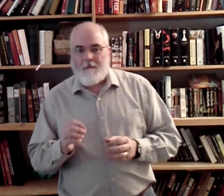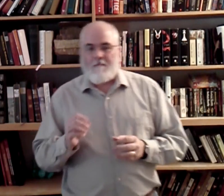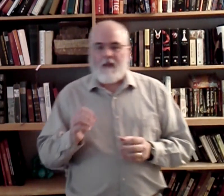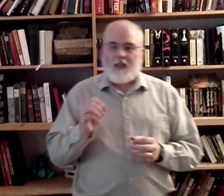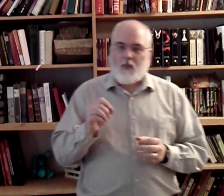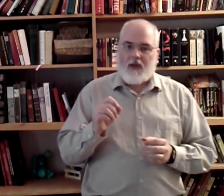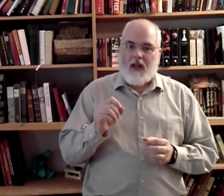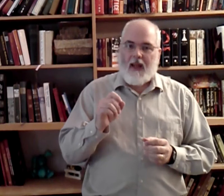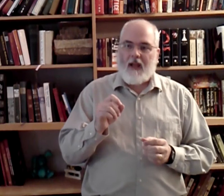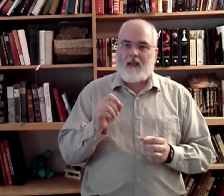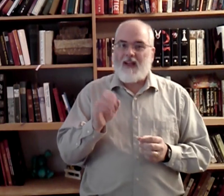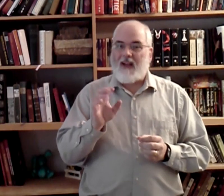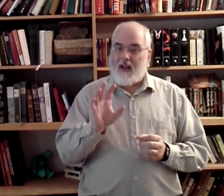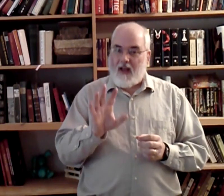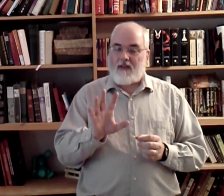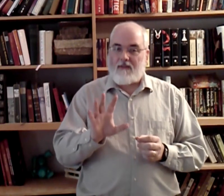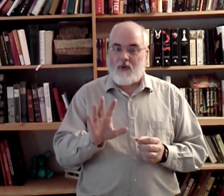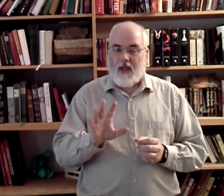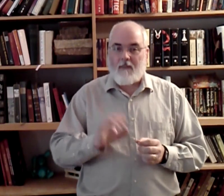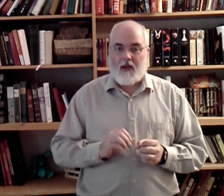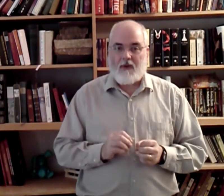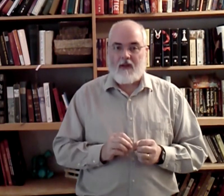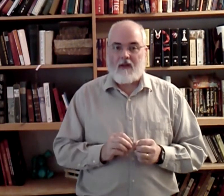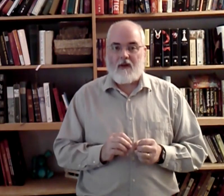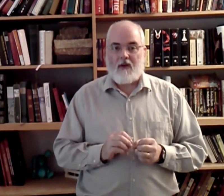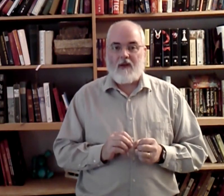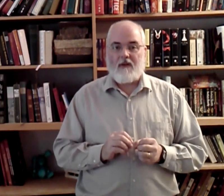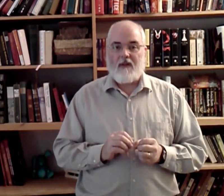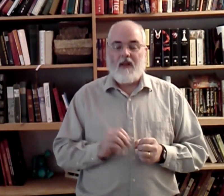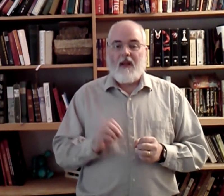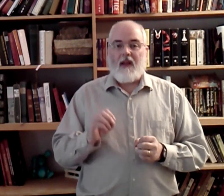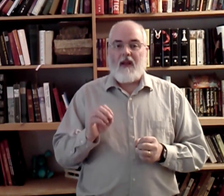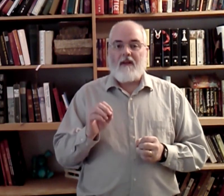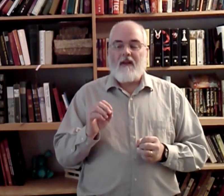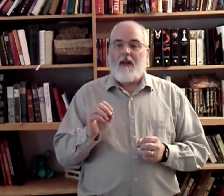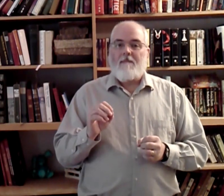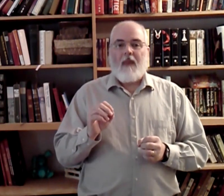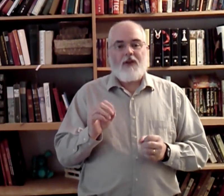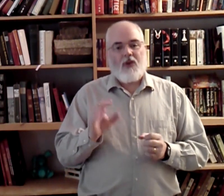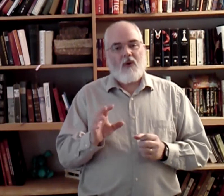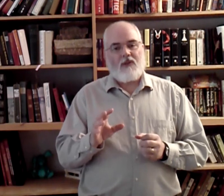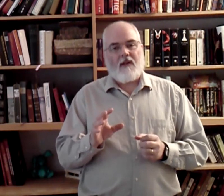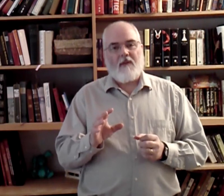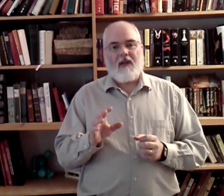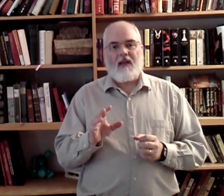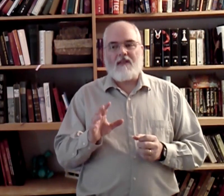this one has a lot of vocabulary in it, alright? And I chose it for